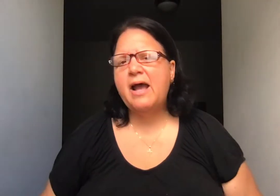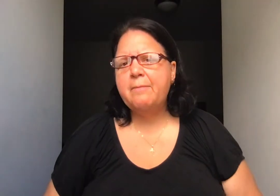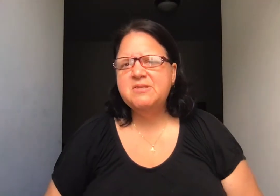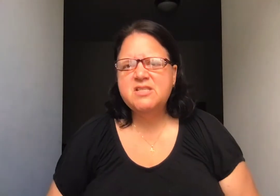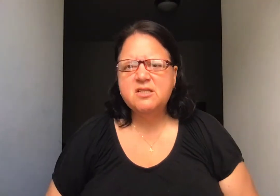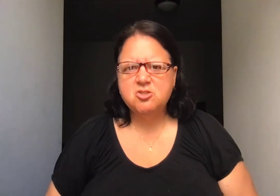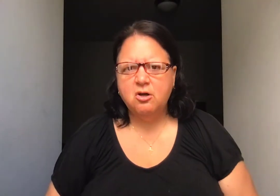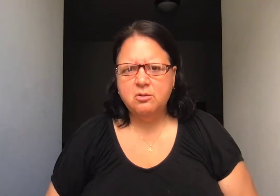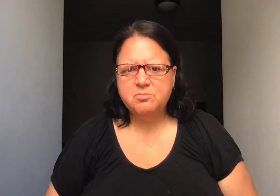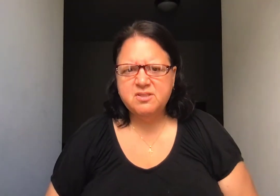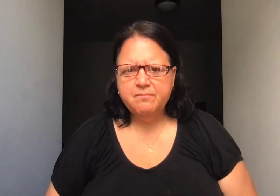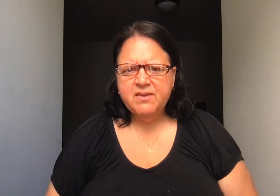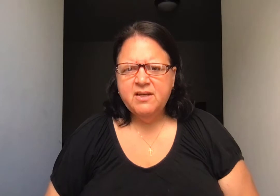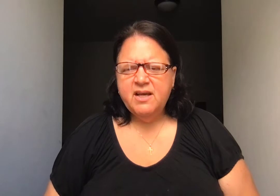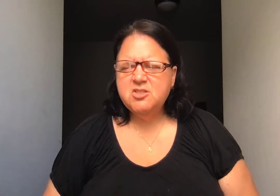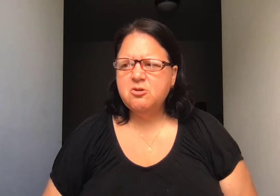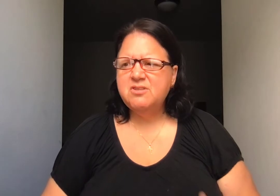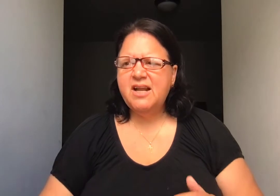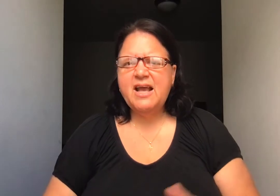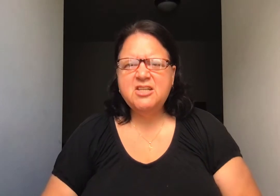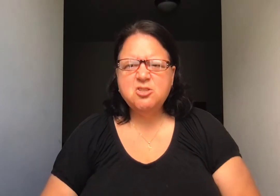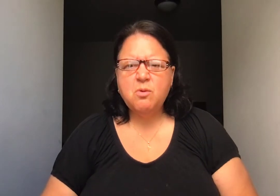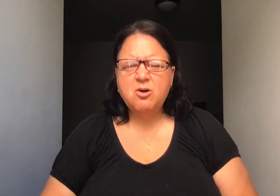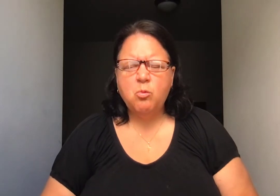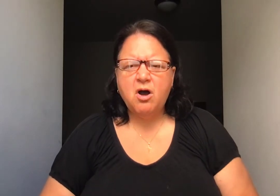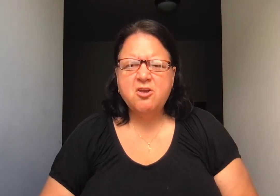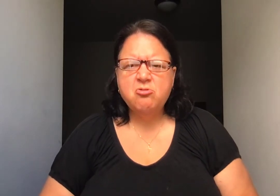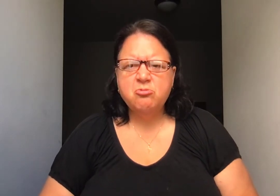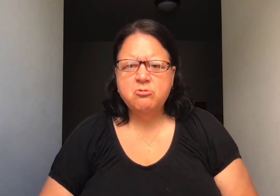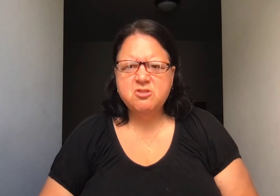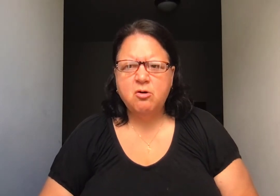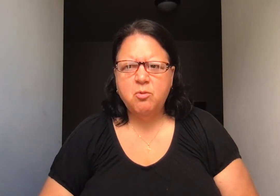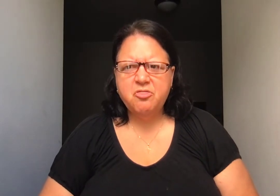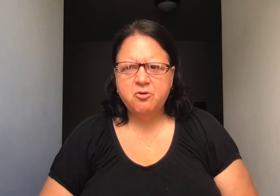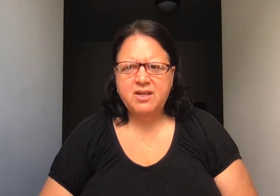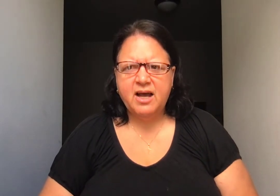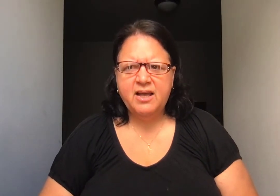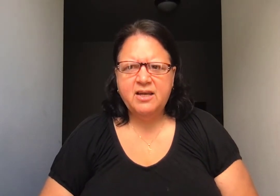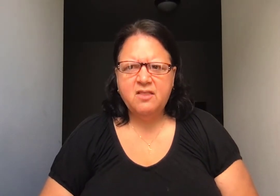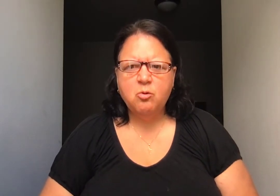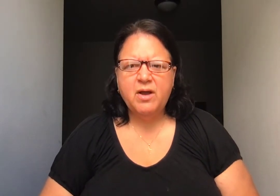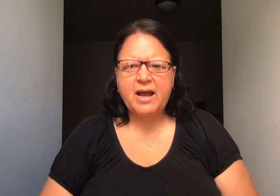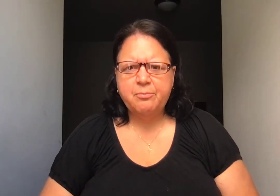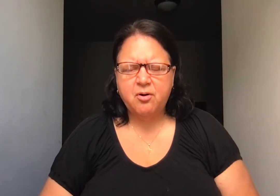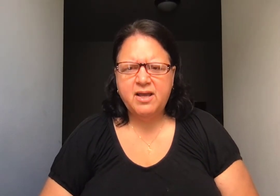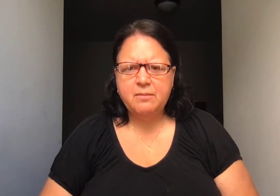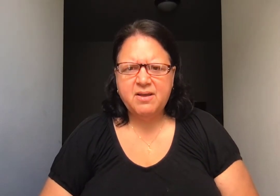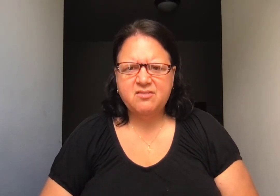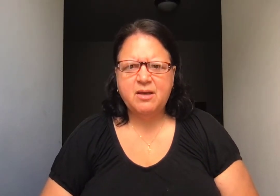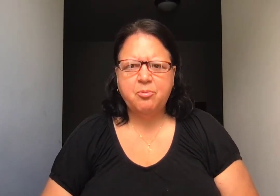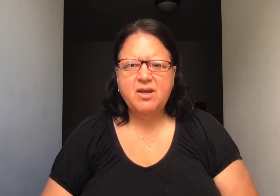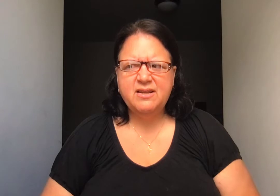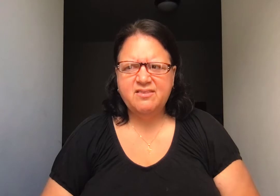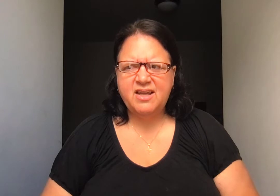happens in the Psalms. And so today I just wanted to walk you through Psalm 139 and the way I pray it because I prayed it today